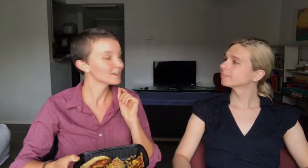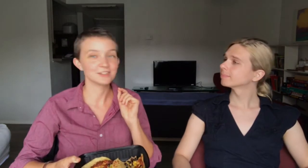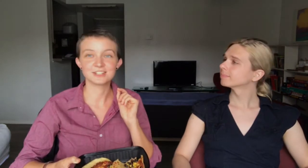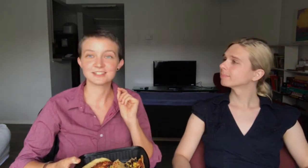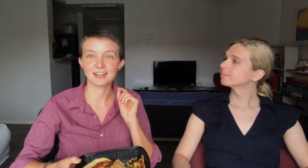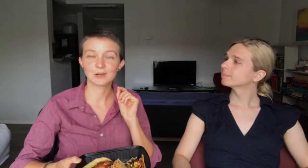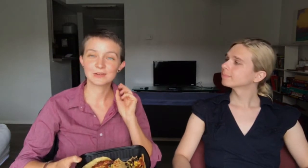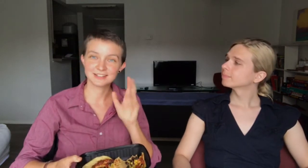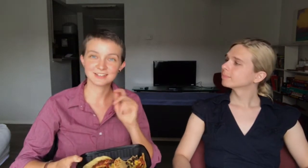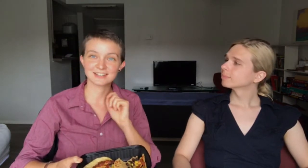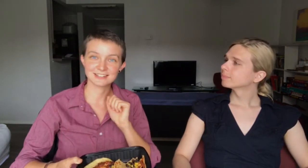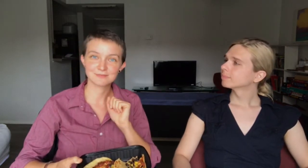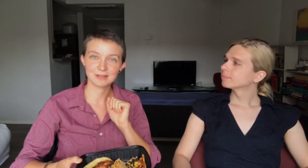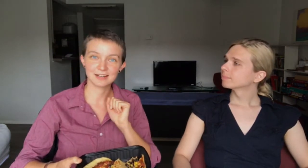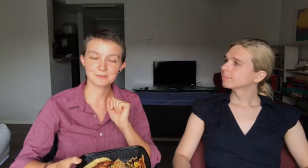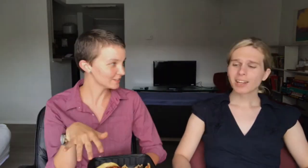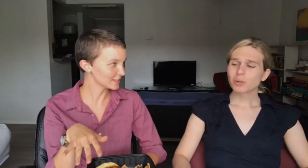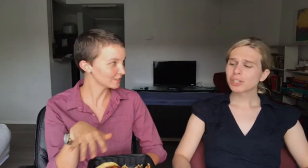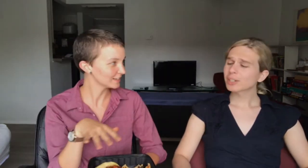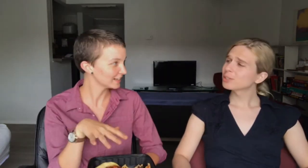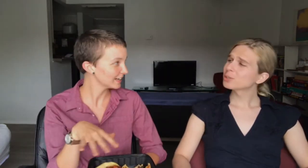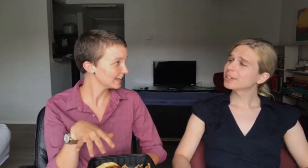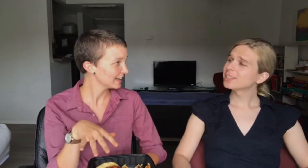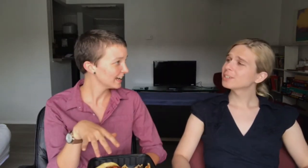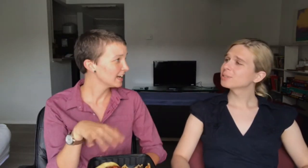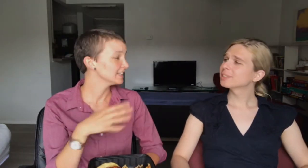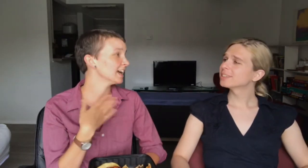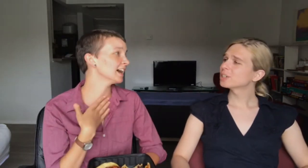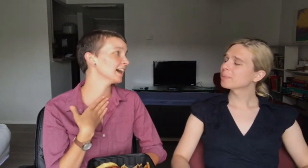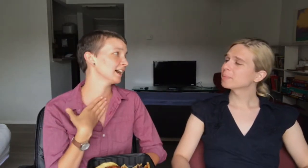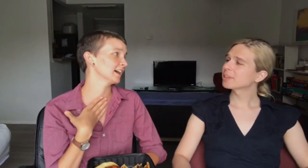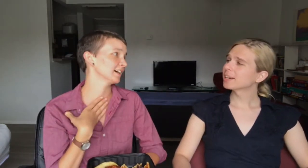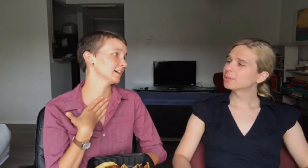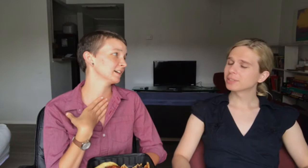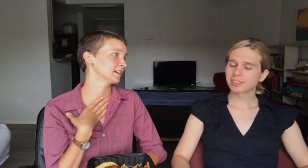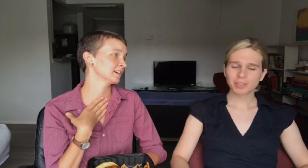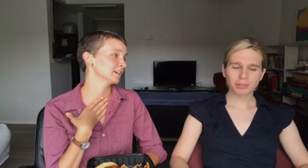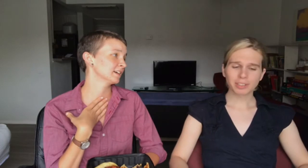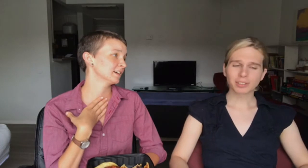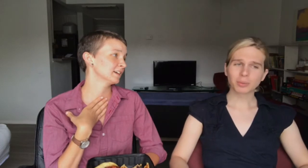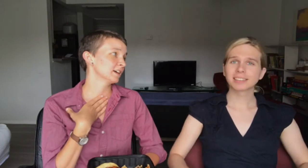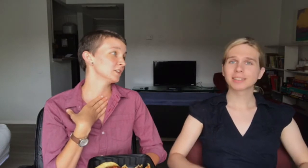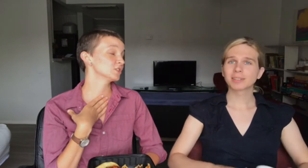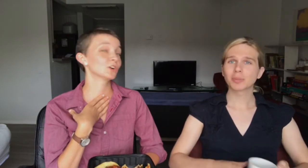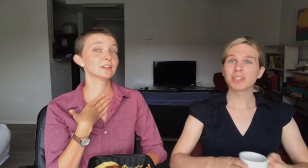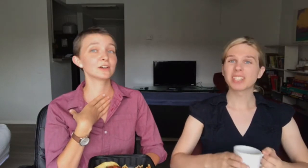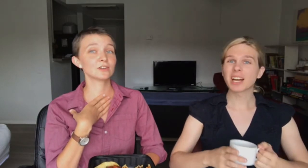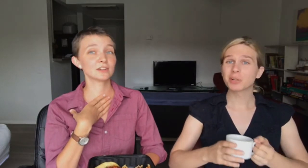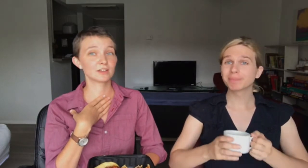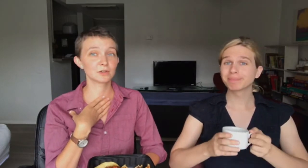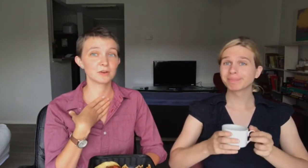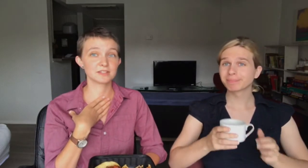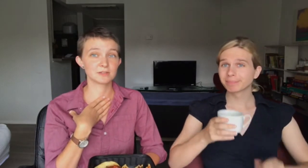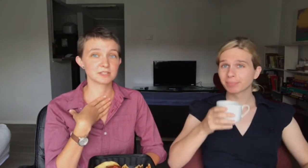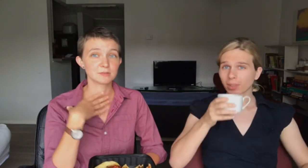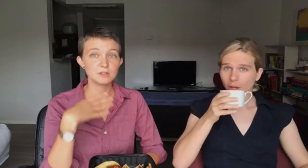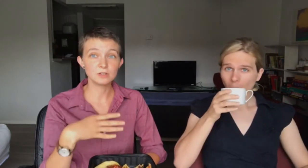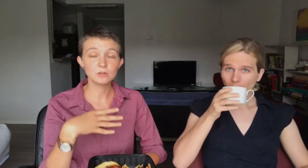Which is a queer and trans meetup. Wish I could have joined you. Yeah. It's such bummer that I was not feeling so well. You should totally go to the other ones. There were some new